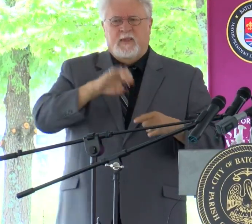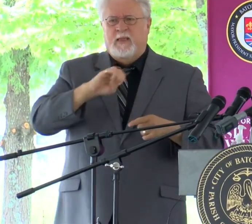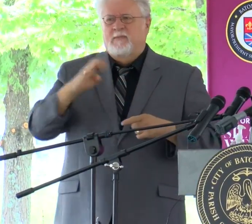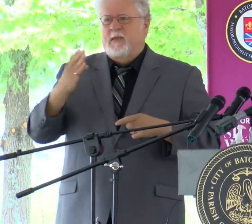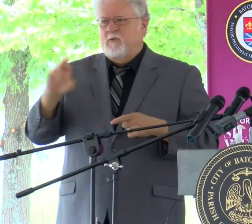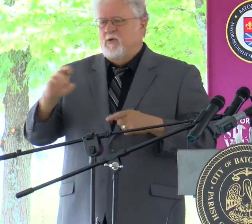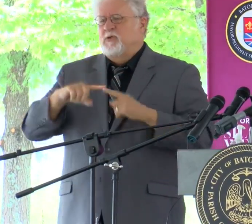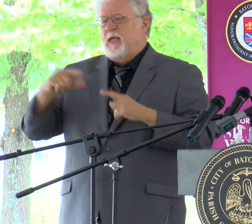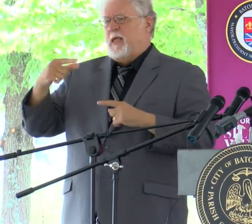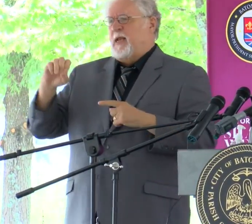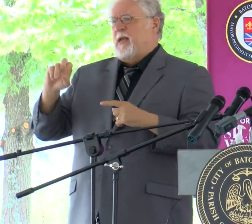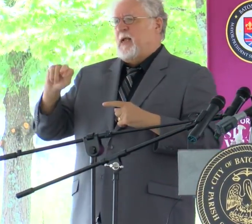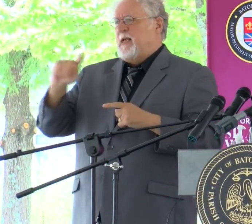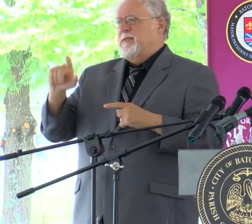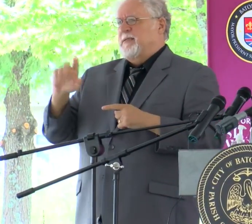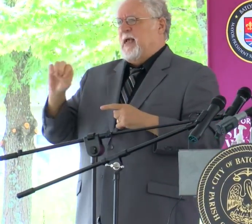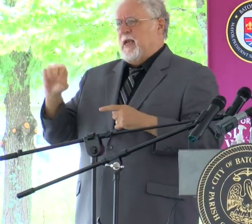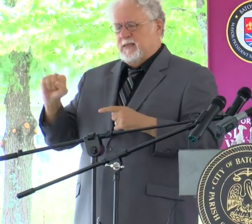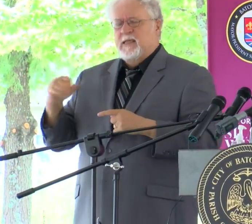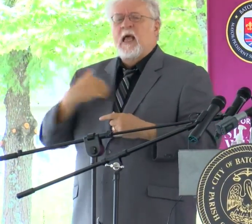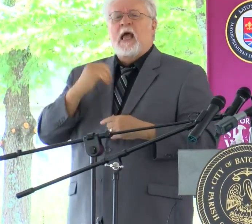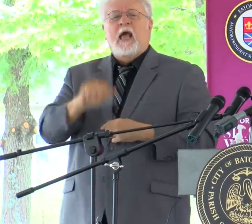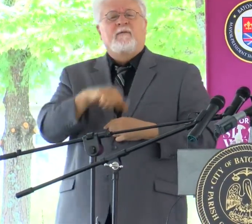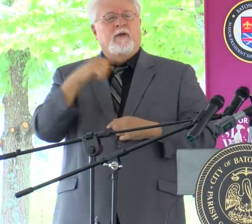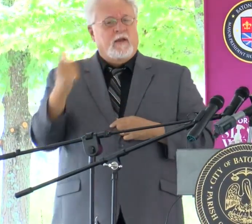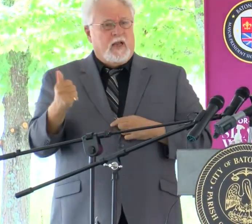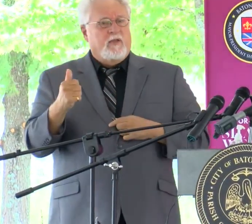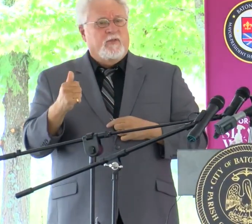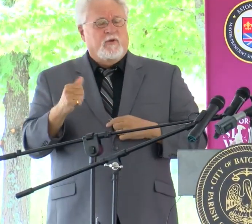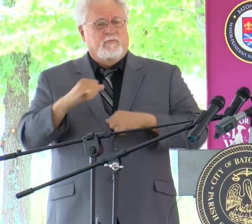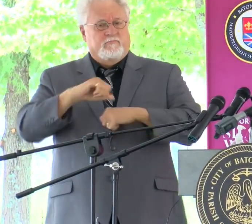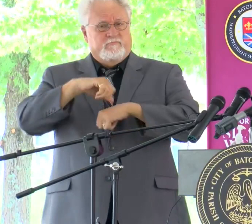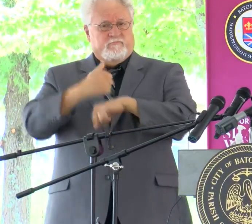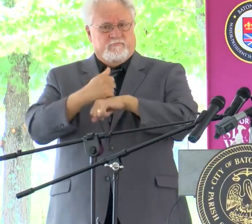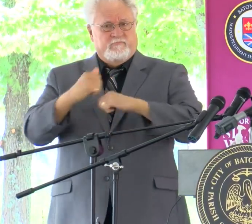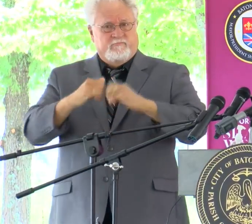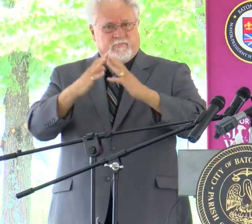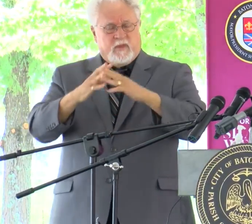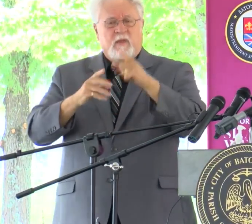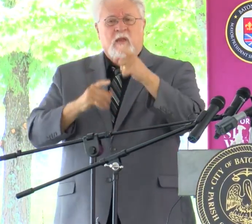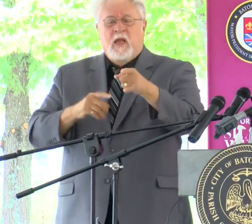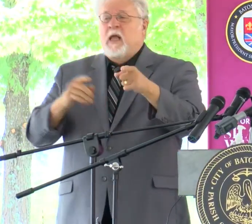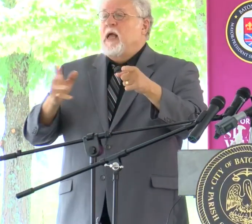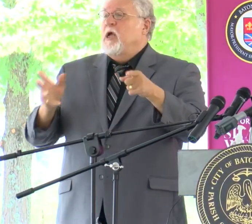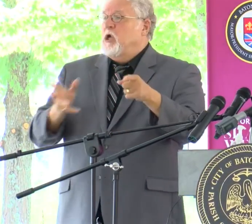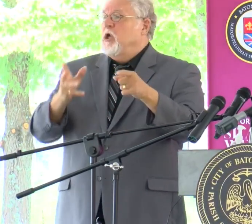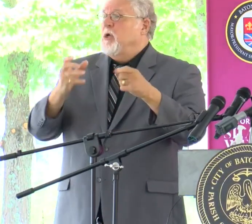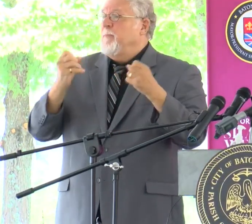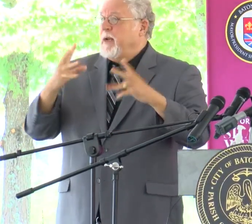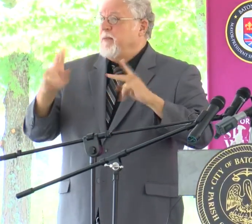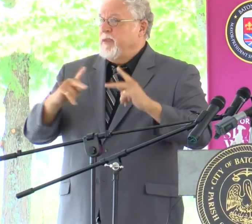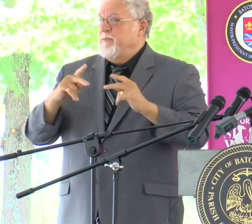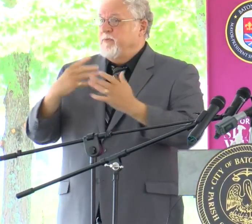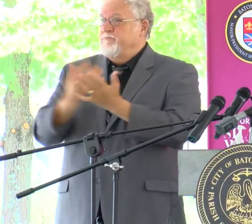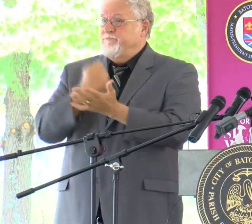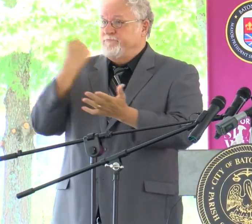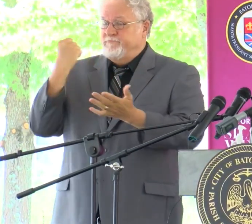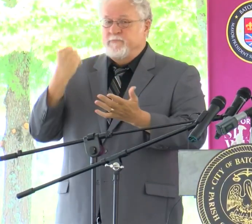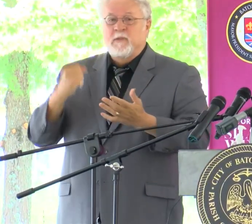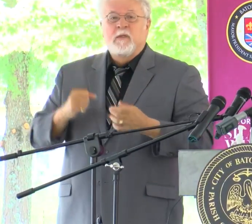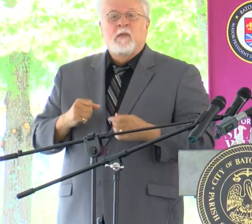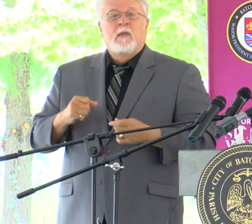in Gonzales. We have another site coming online today, and I'm very encouraged so many are taking this seriously.